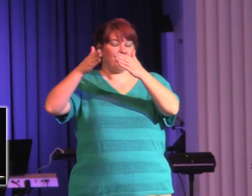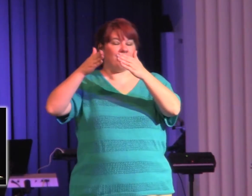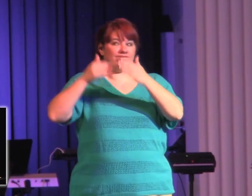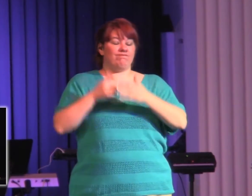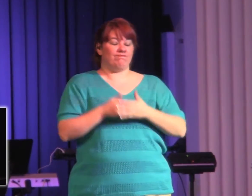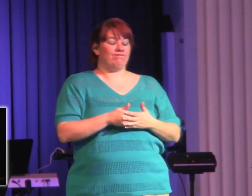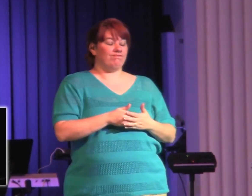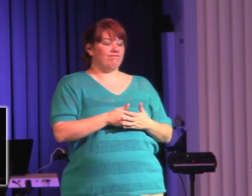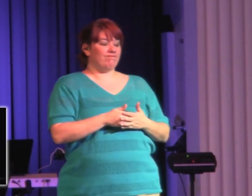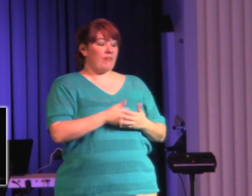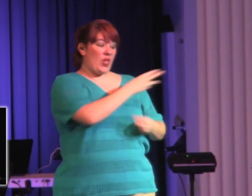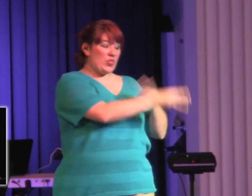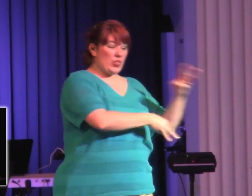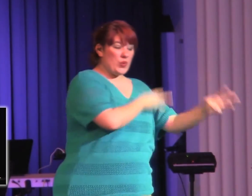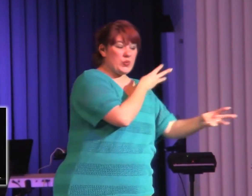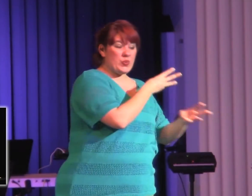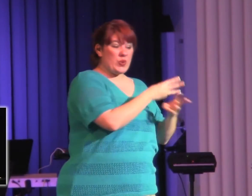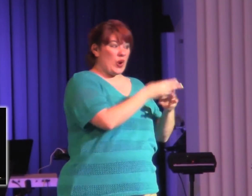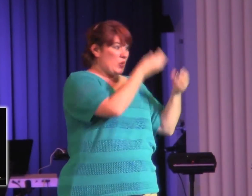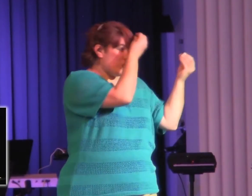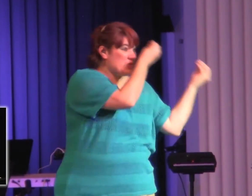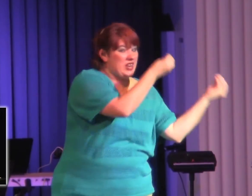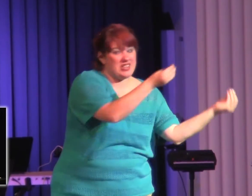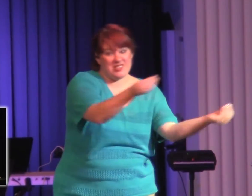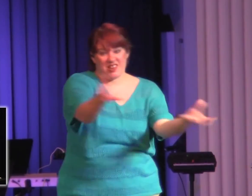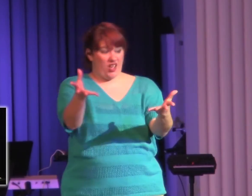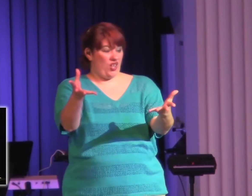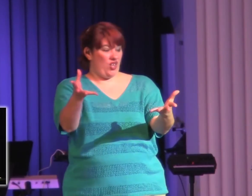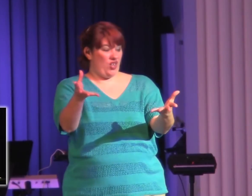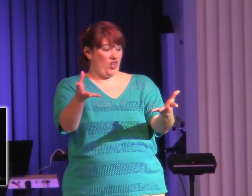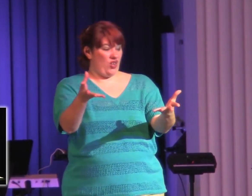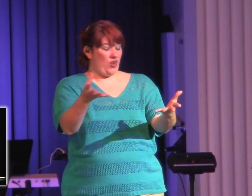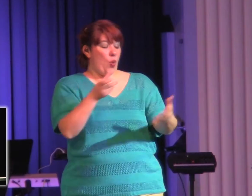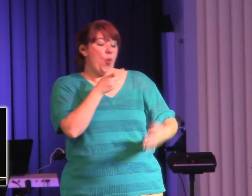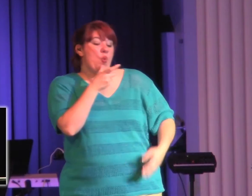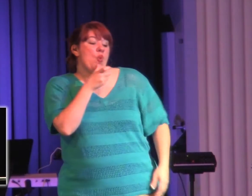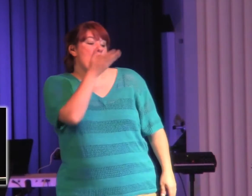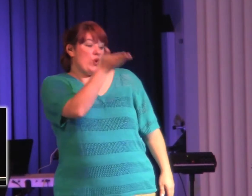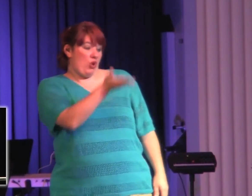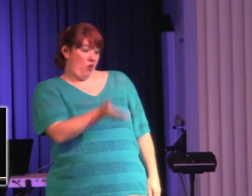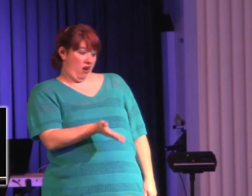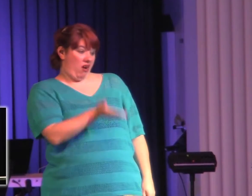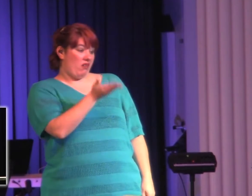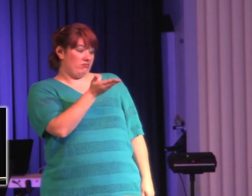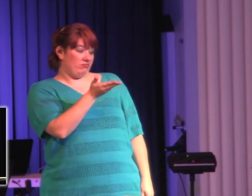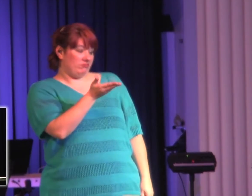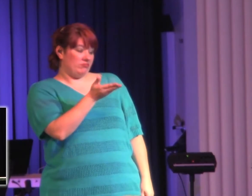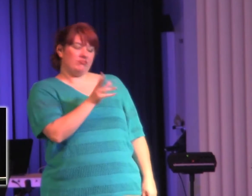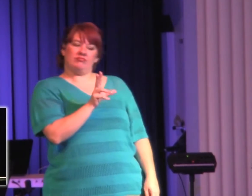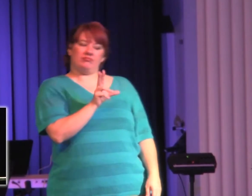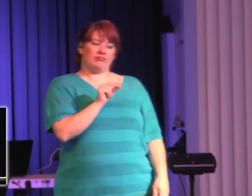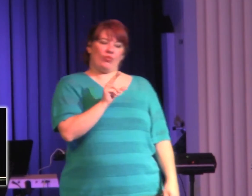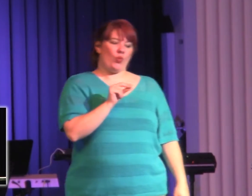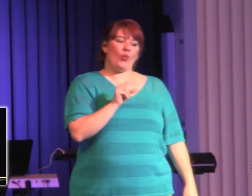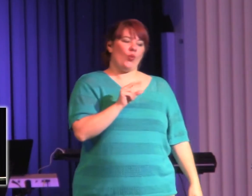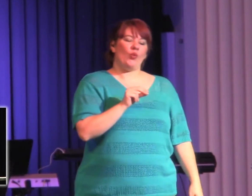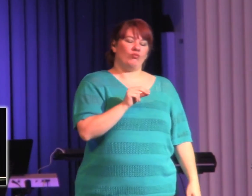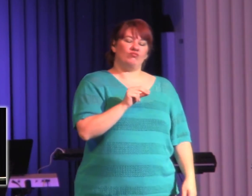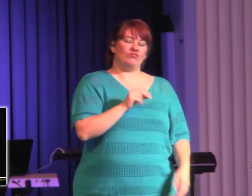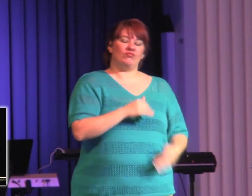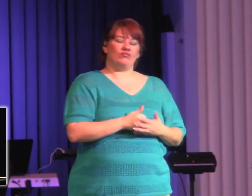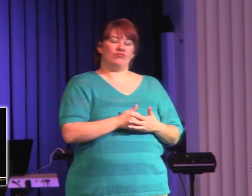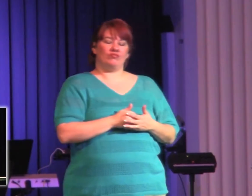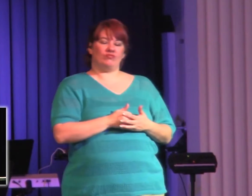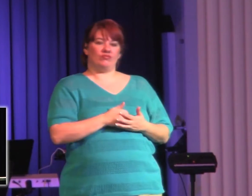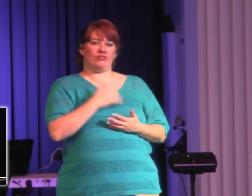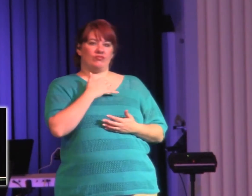world will try to tell you who you think or who they think you are. Can I give you a little confession here this morning? I'm going to really trip you out just a little